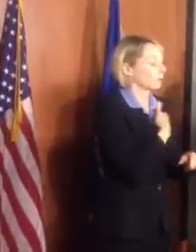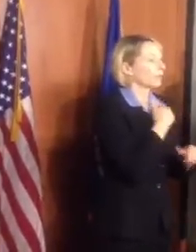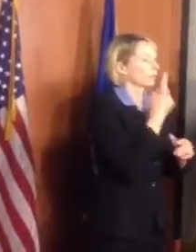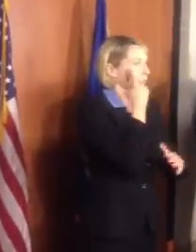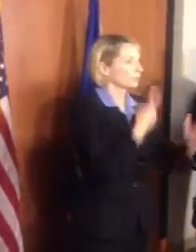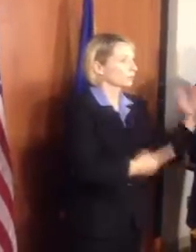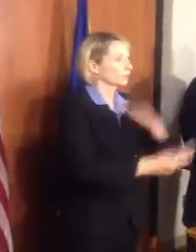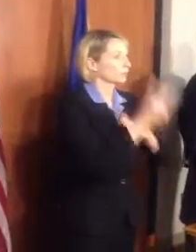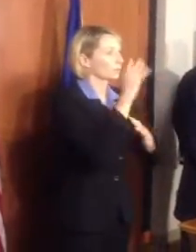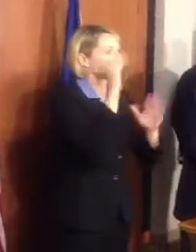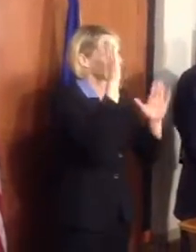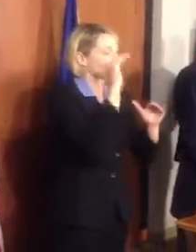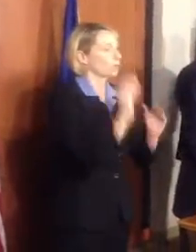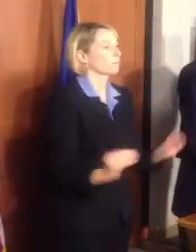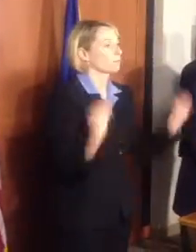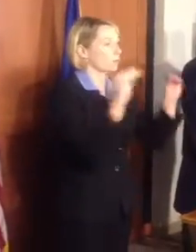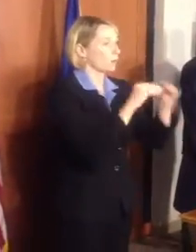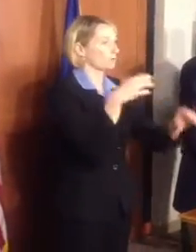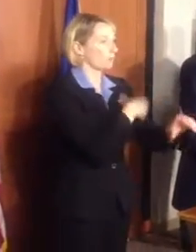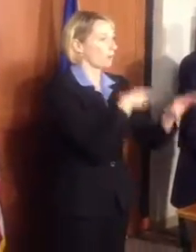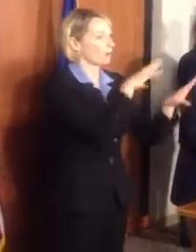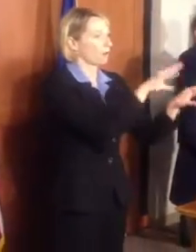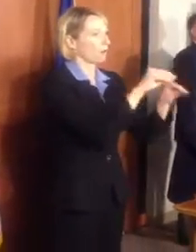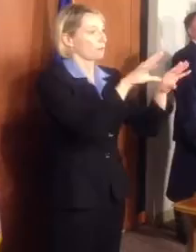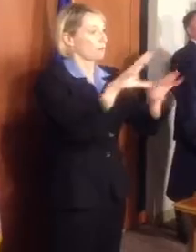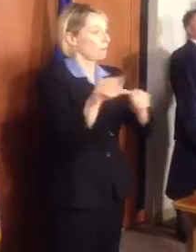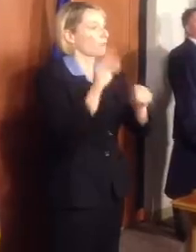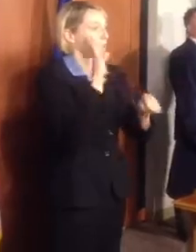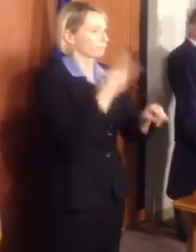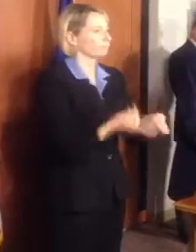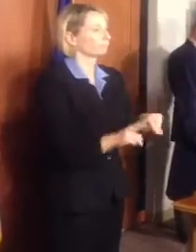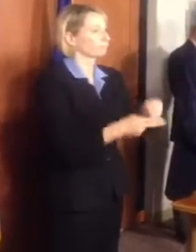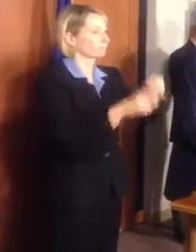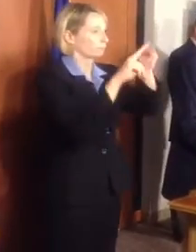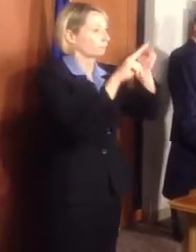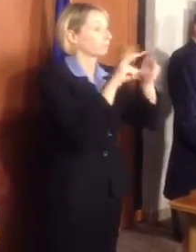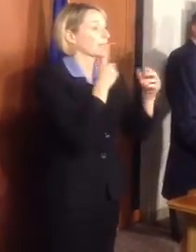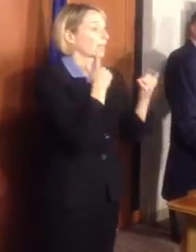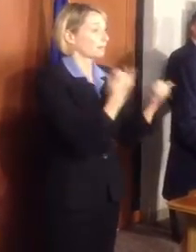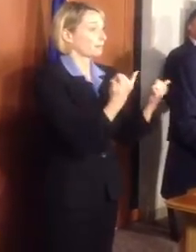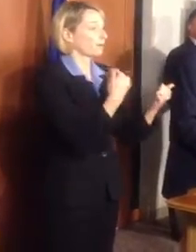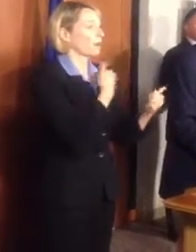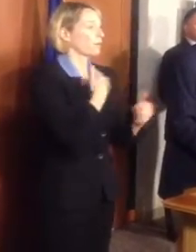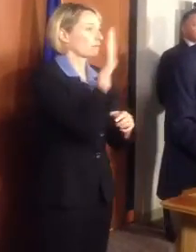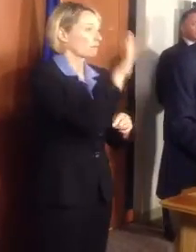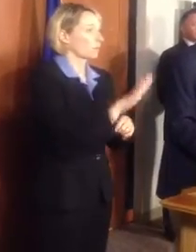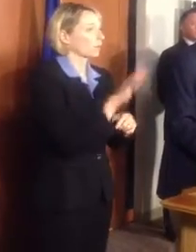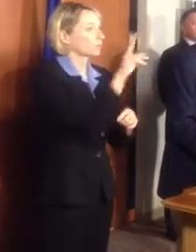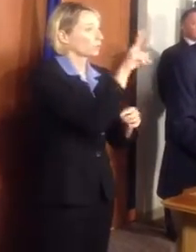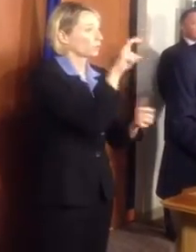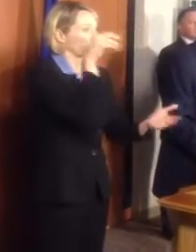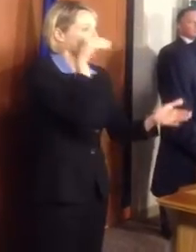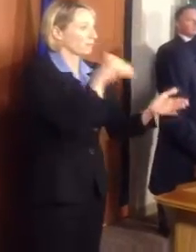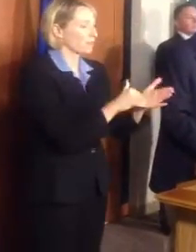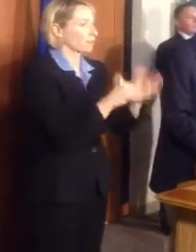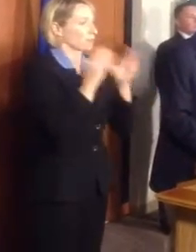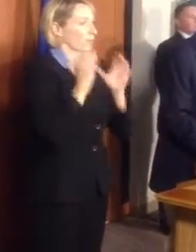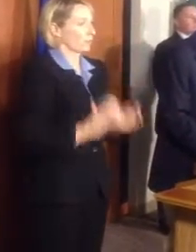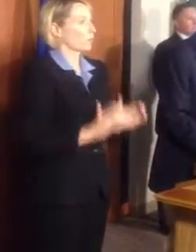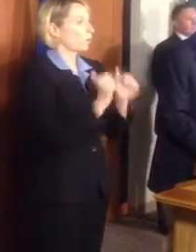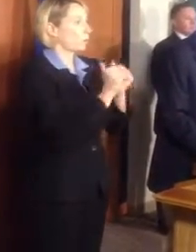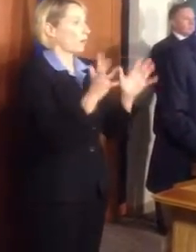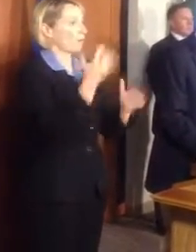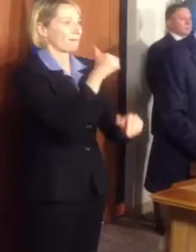We are expecting power outages to increase. Currently at this hour we have approximately 200,000 customers